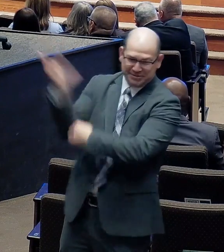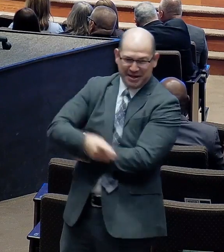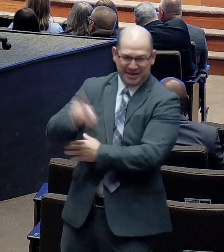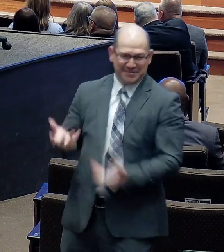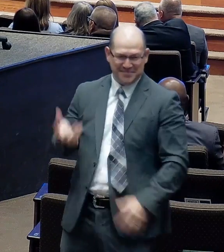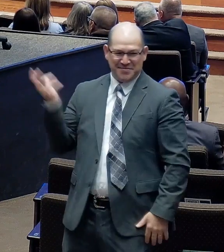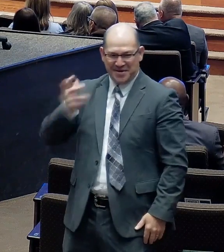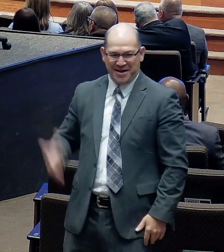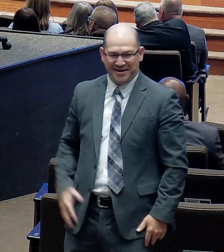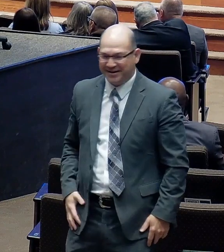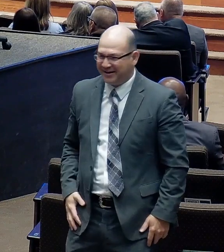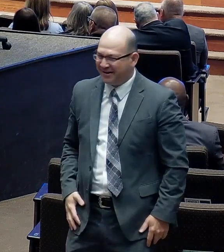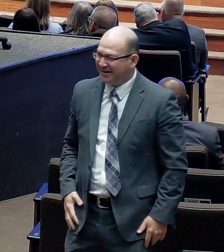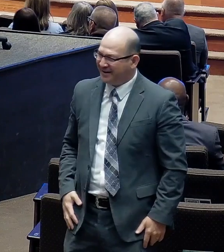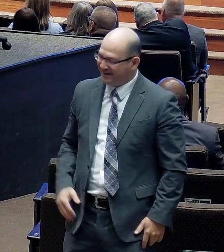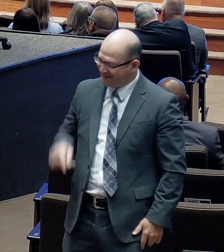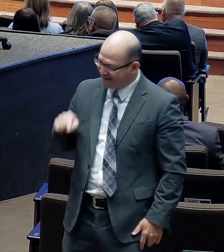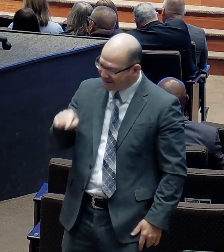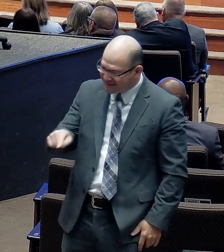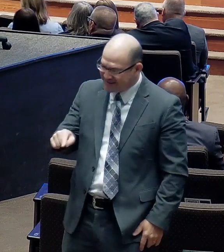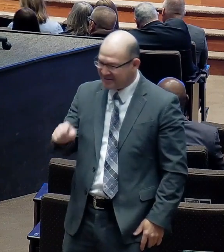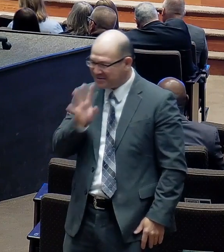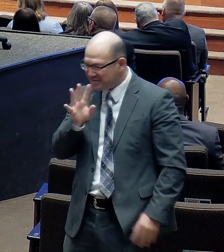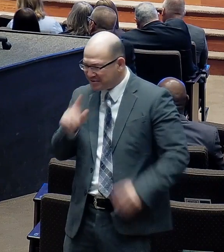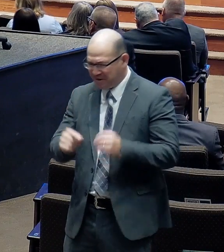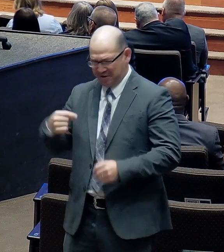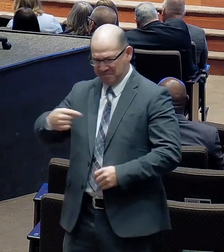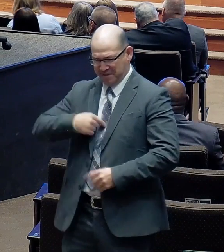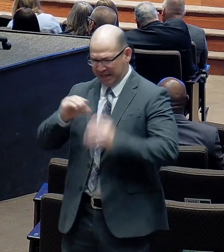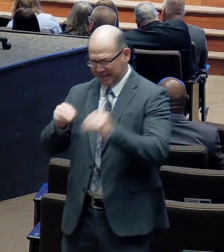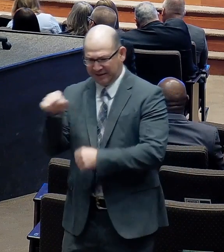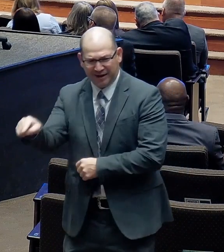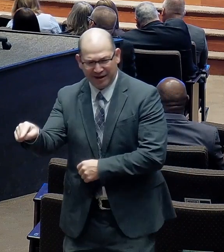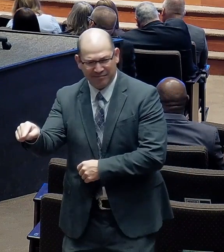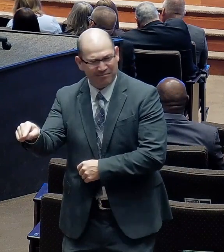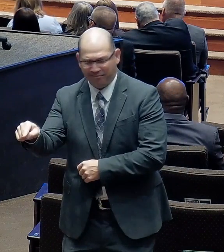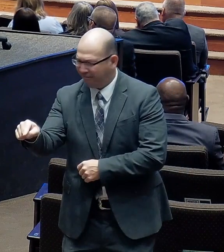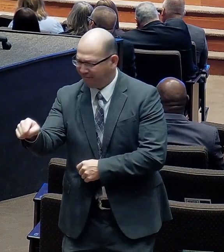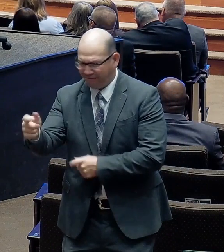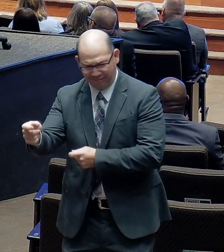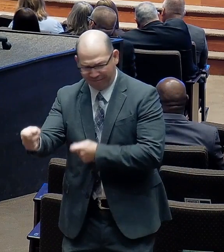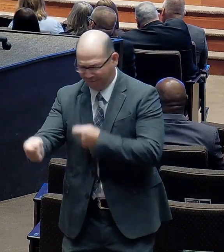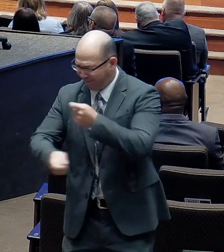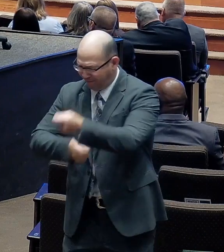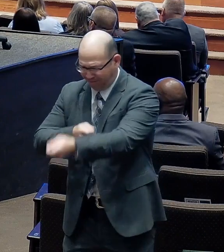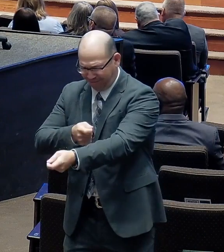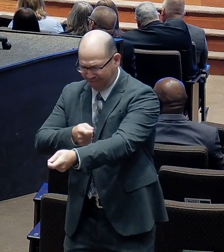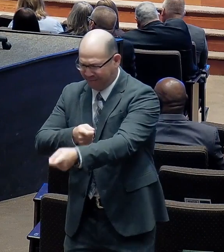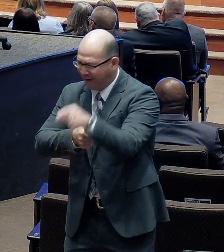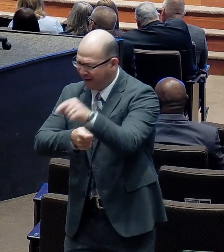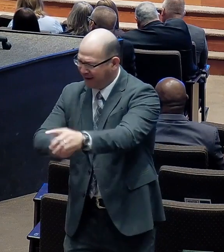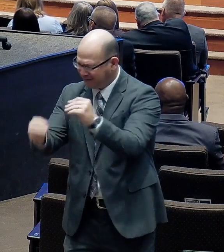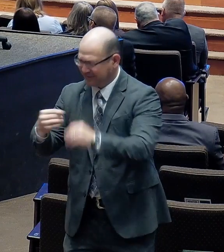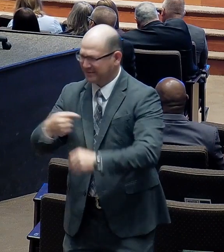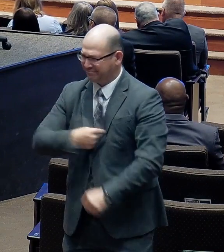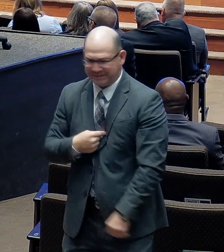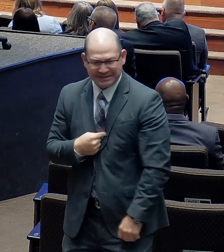always talks about me being his mentor and what he's learned from me and so forth. But I guarantee you, he has taught me much more